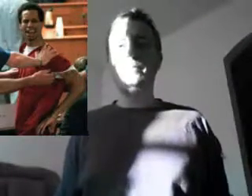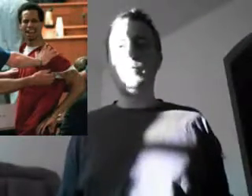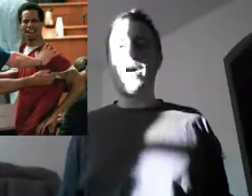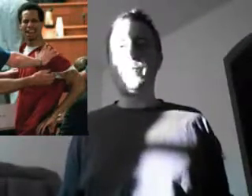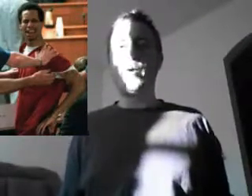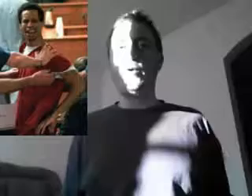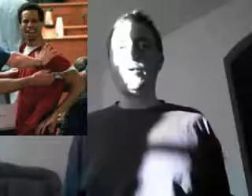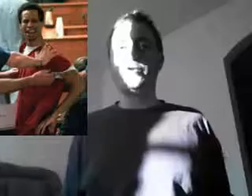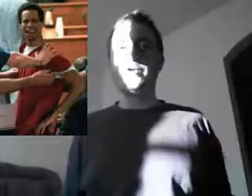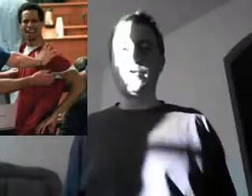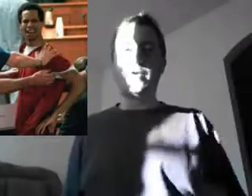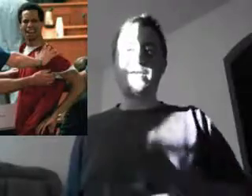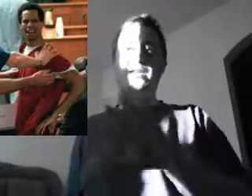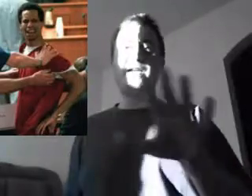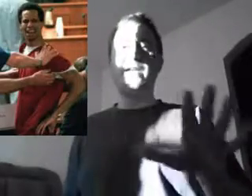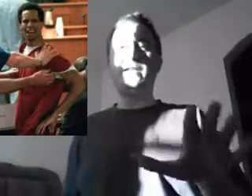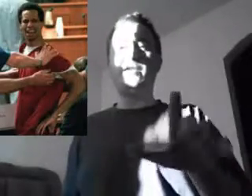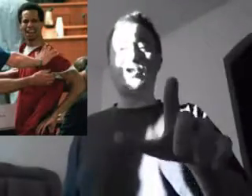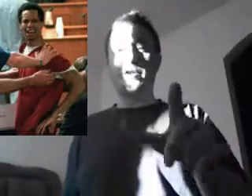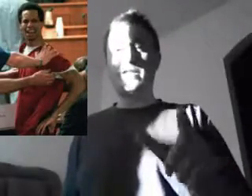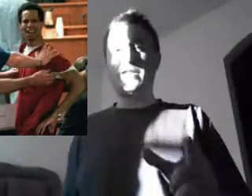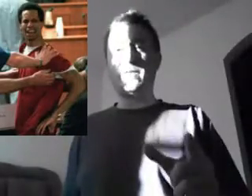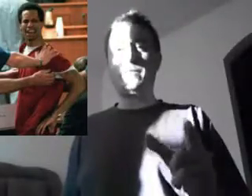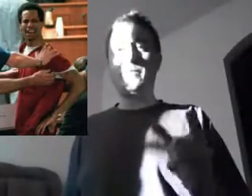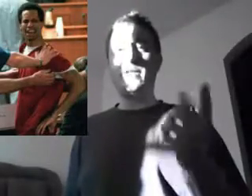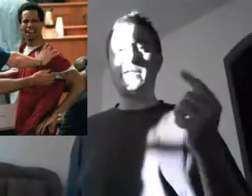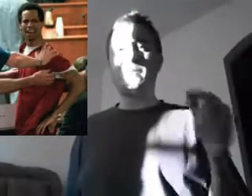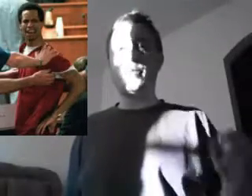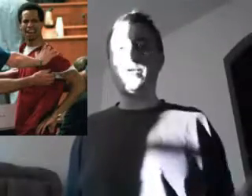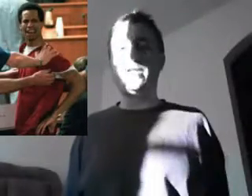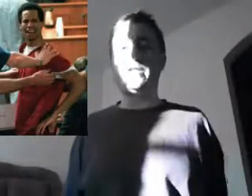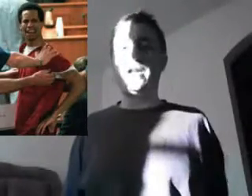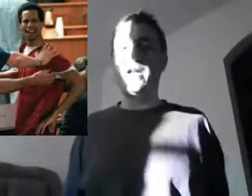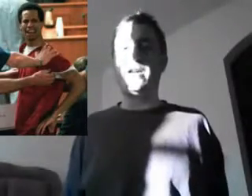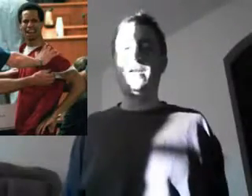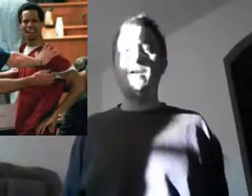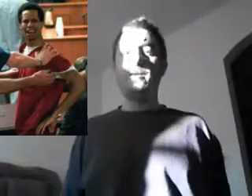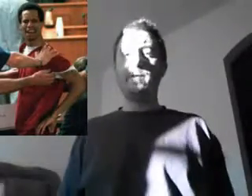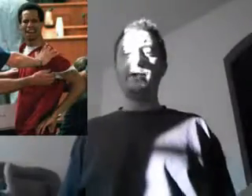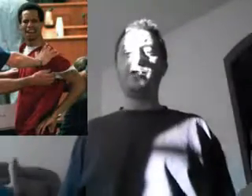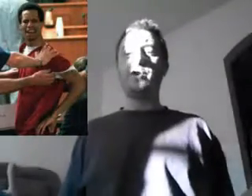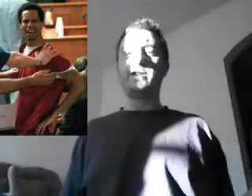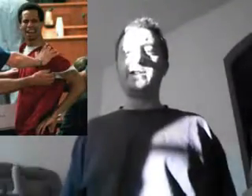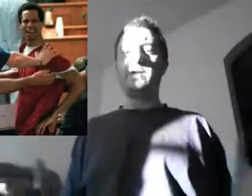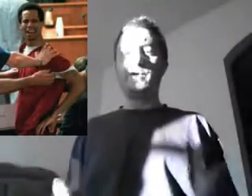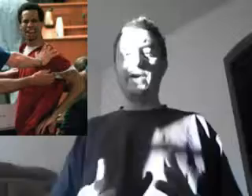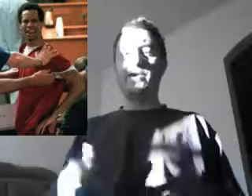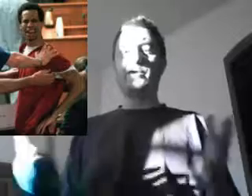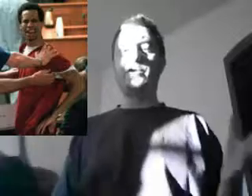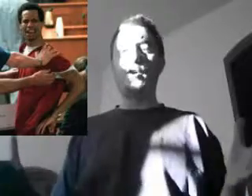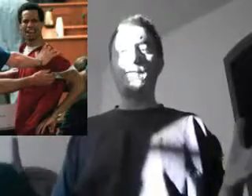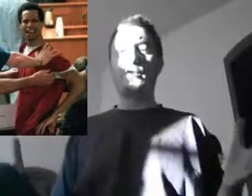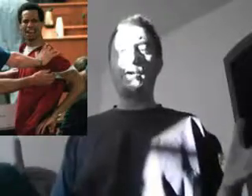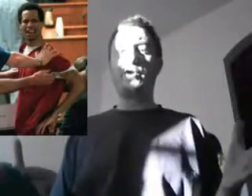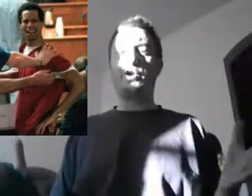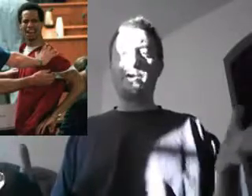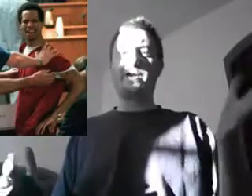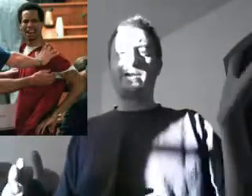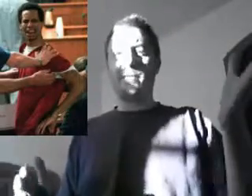So, bipolar, so they said that the jury system, this person is saying, hey, what about the jury system? You think you just overturned the jury system?